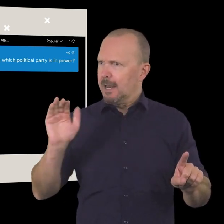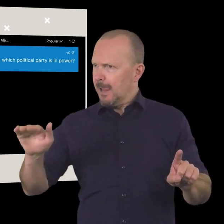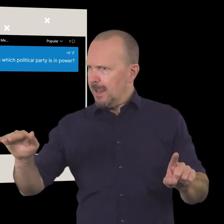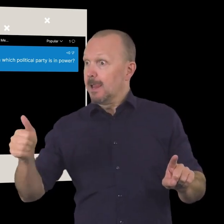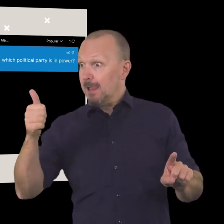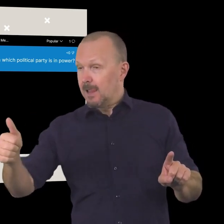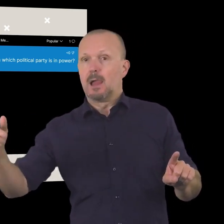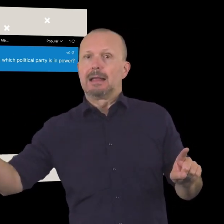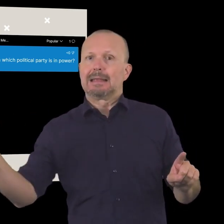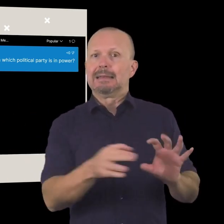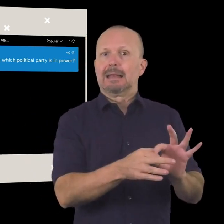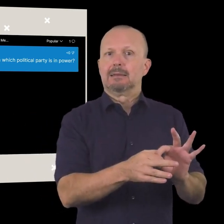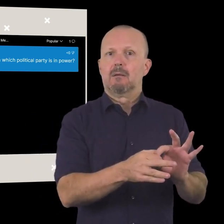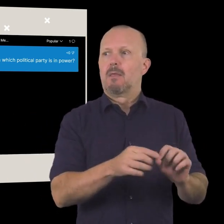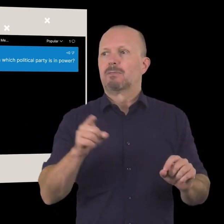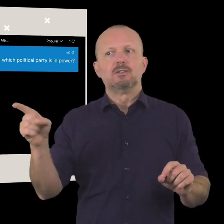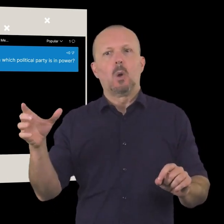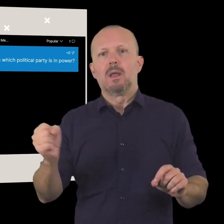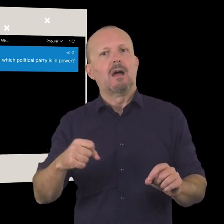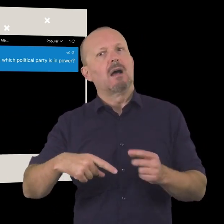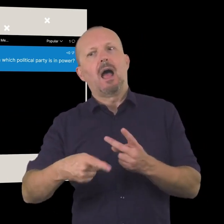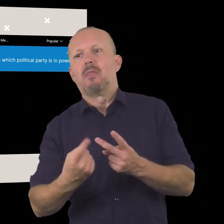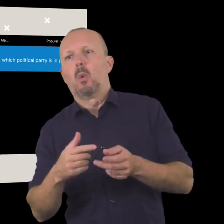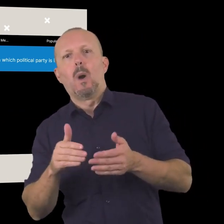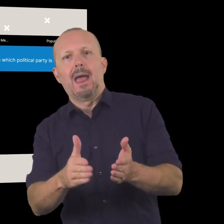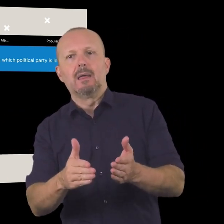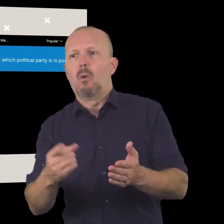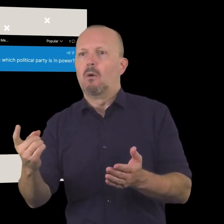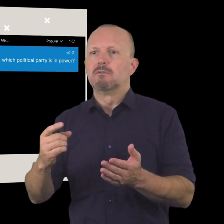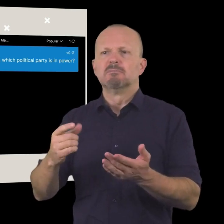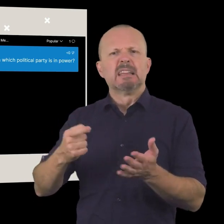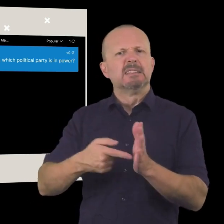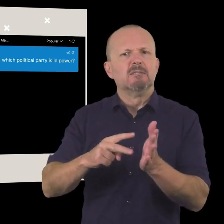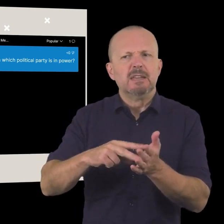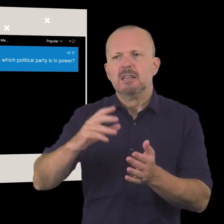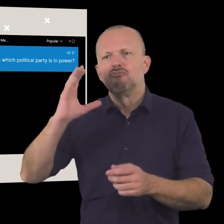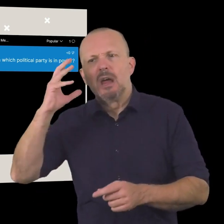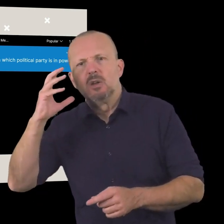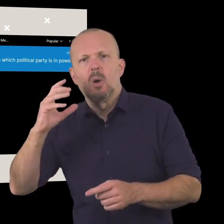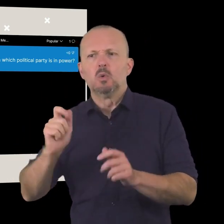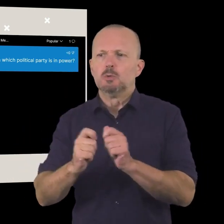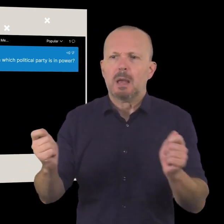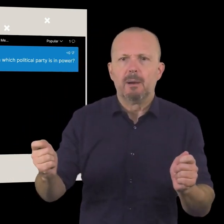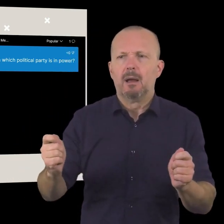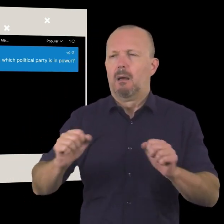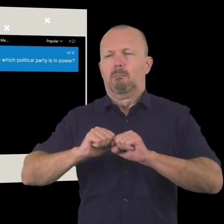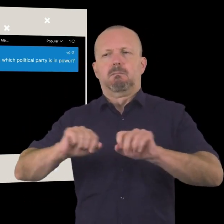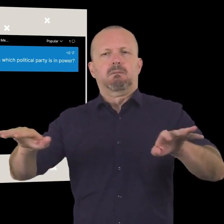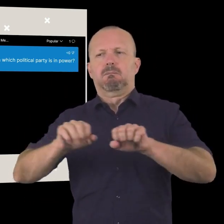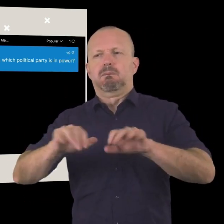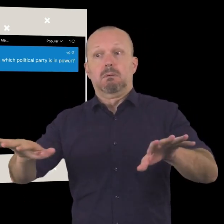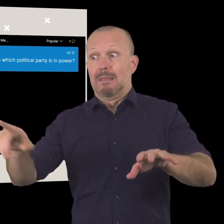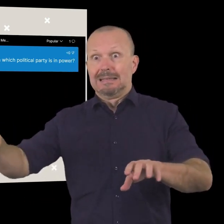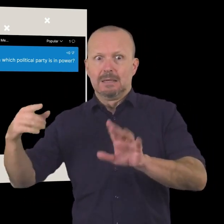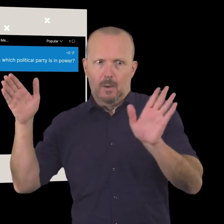market so that's an opportunity that they don't have through other avenues of marketing spend so um